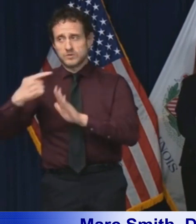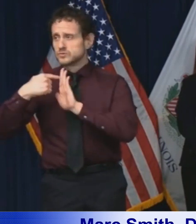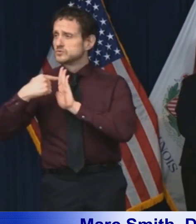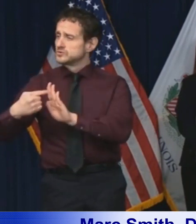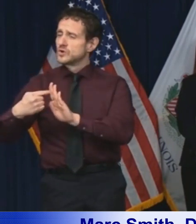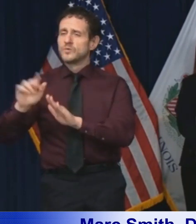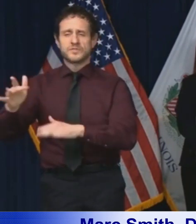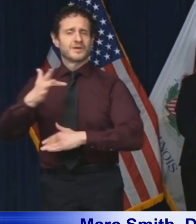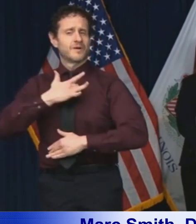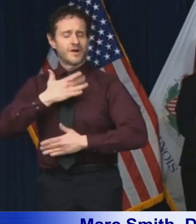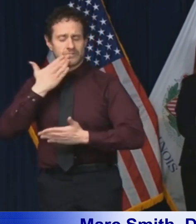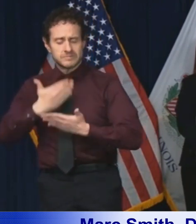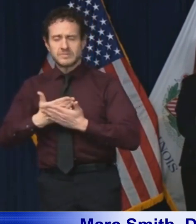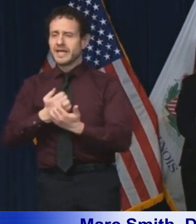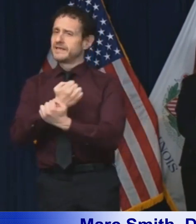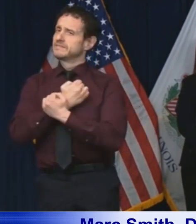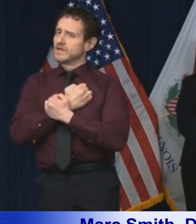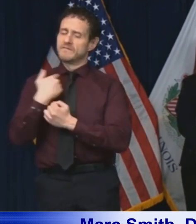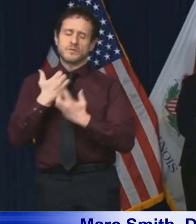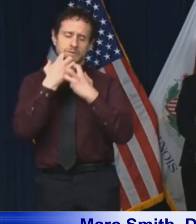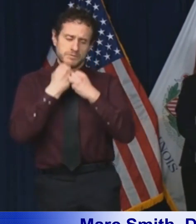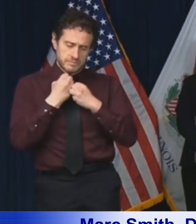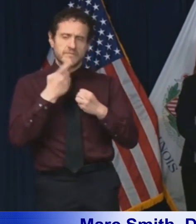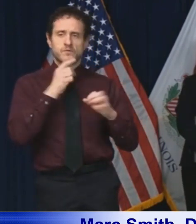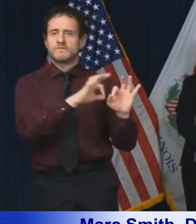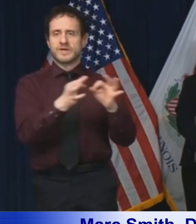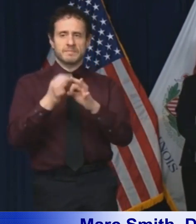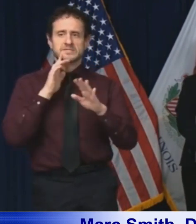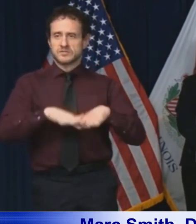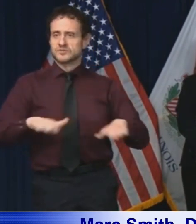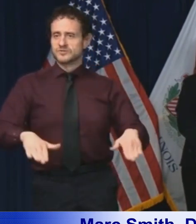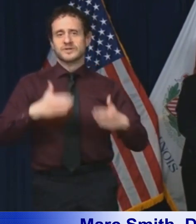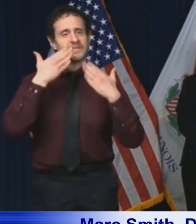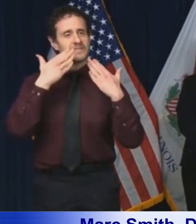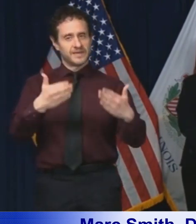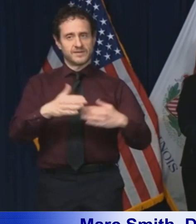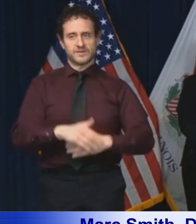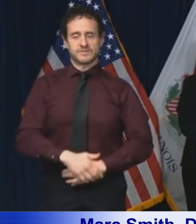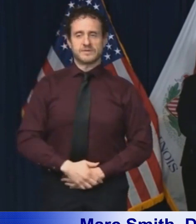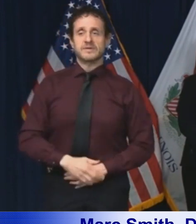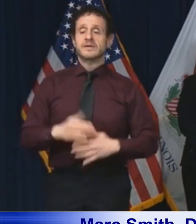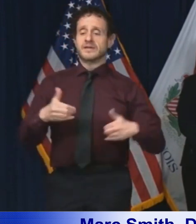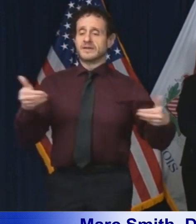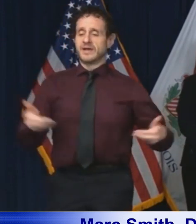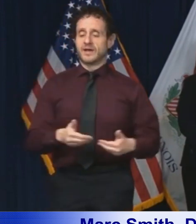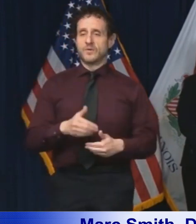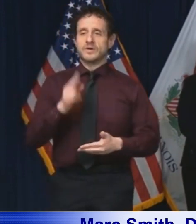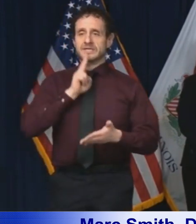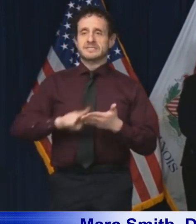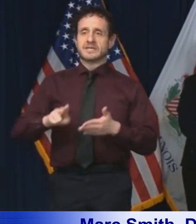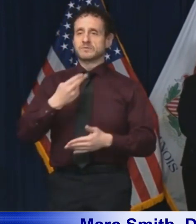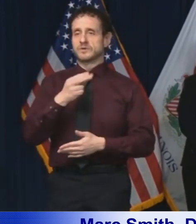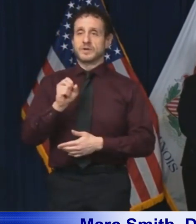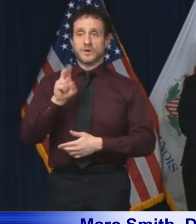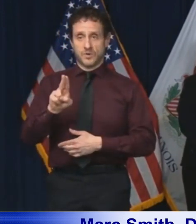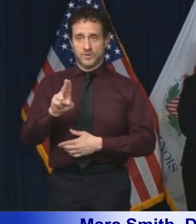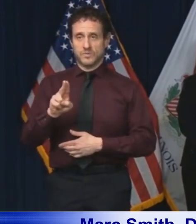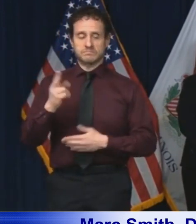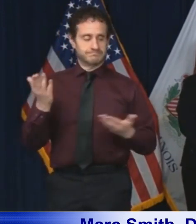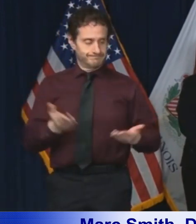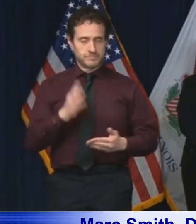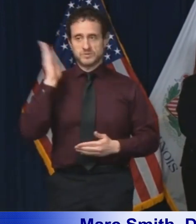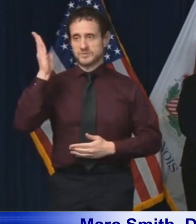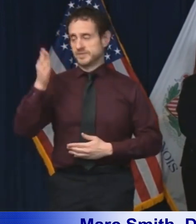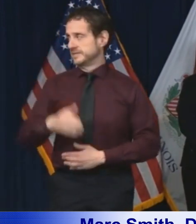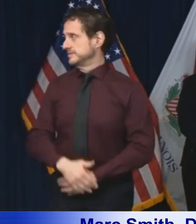demonstration of the heart and love we have for our families. Thank you. I'd like to welcome Secretary Hull to the